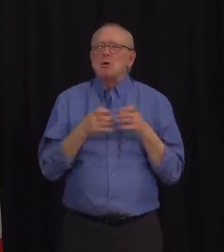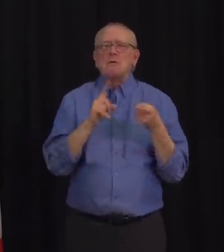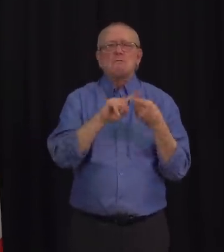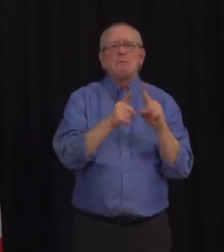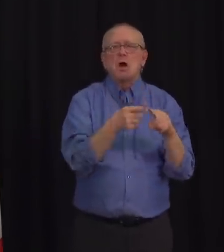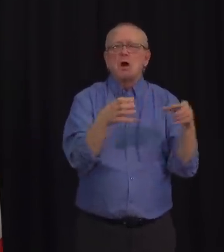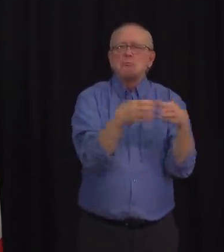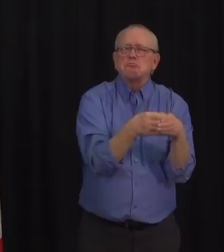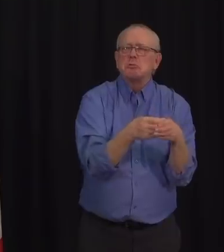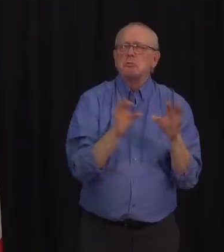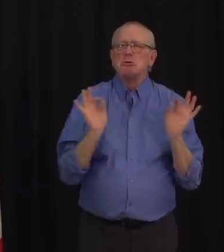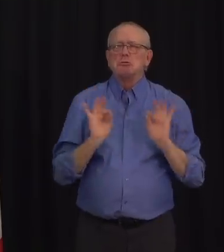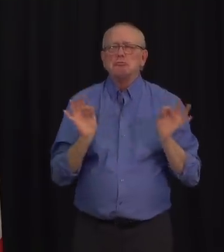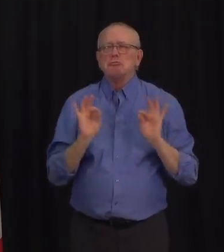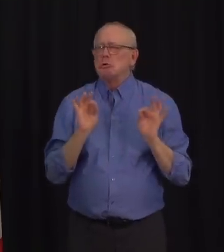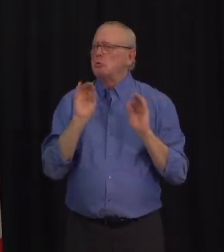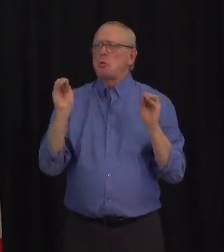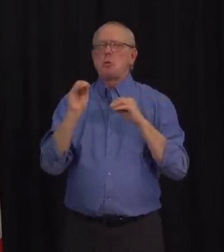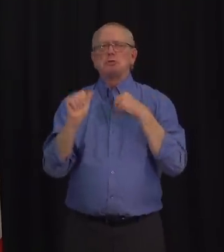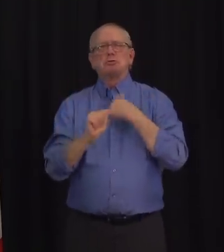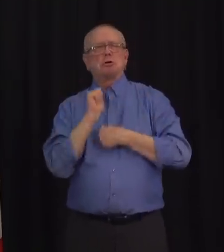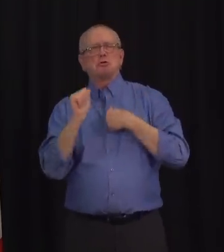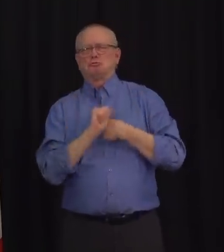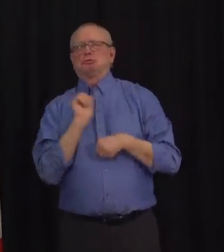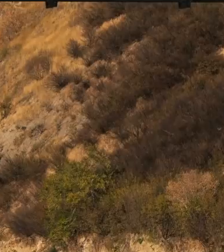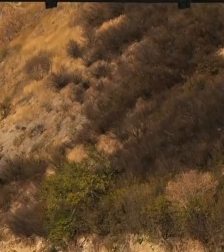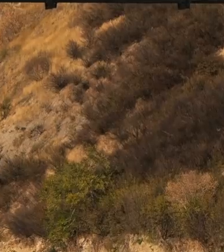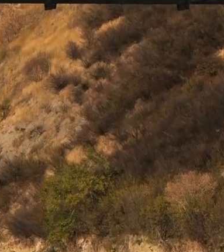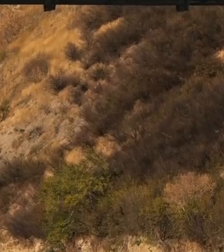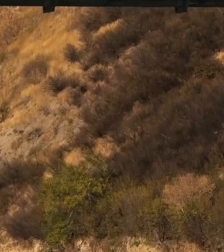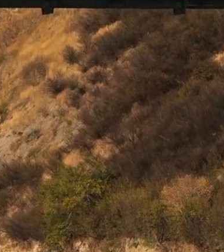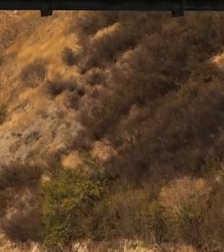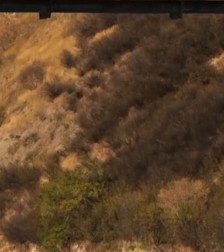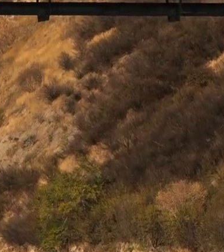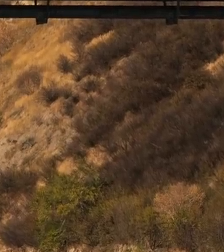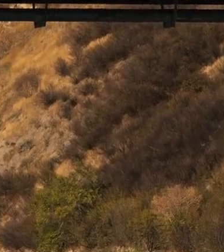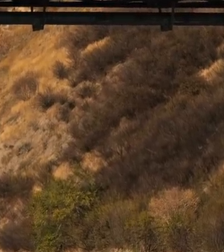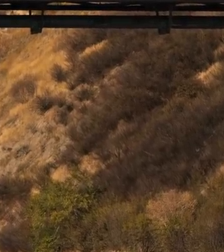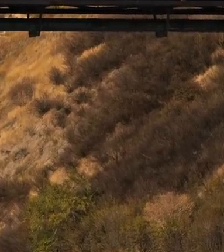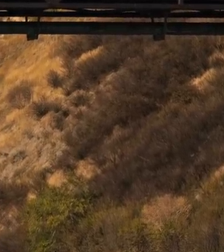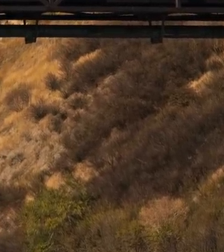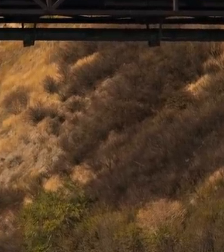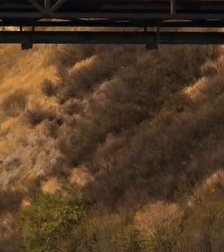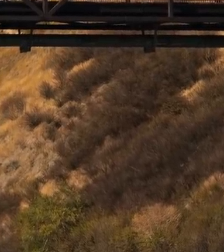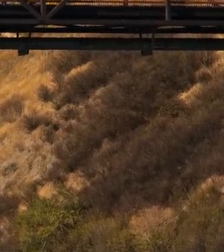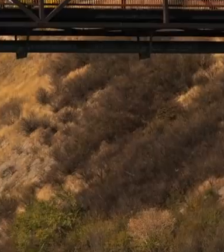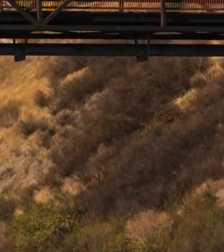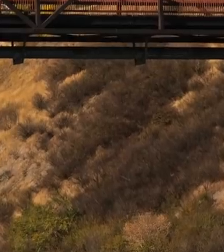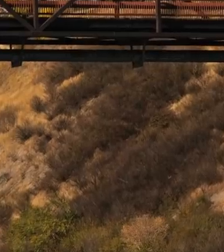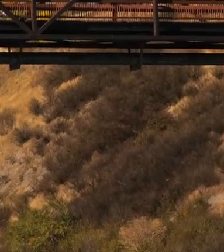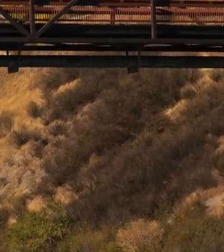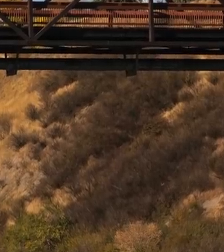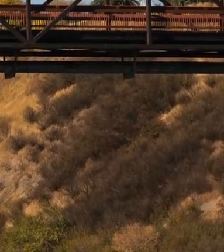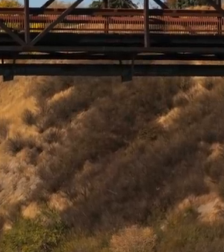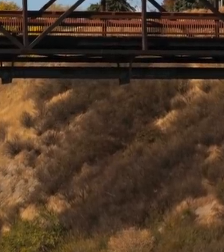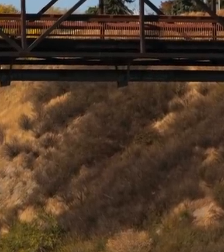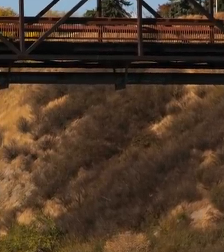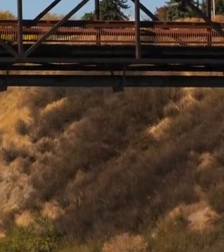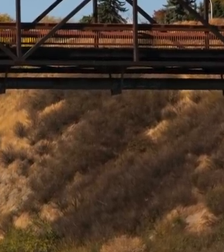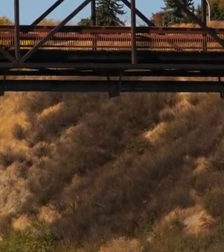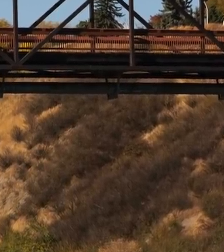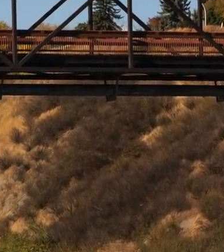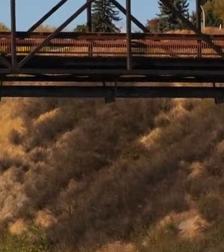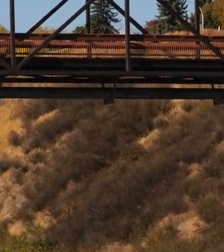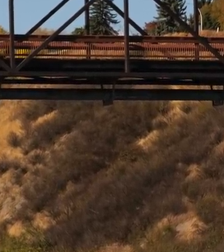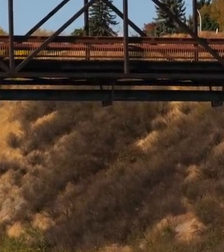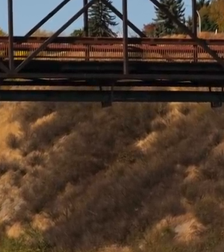and you know we don't imagine when we gather with family that people are going to be transmitting a virus like this but it is the key reason